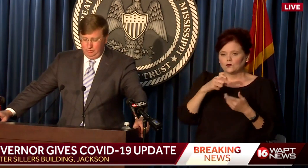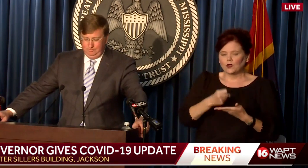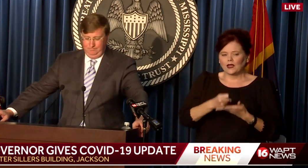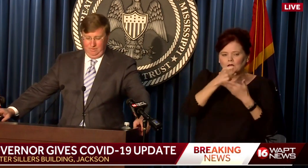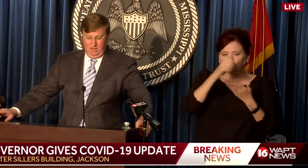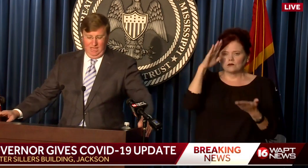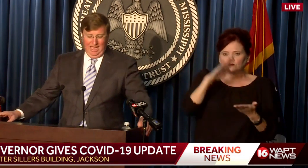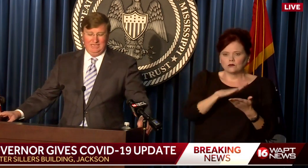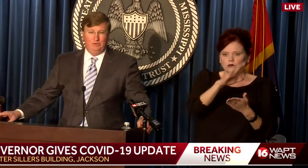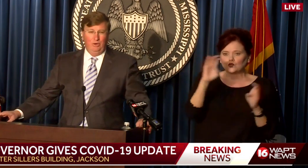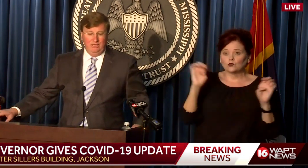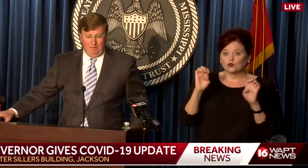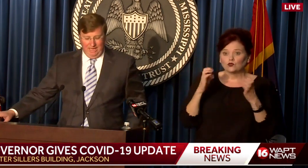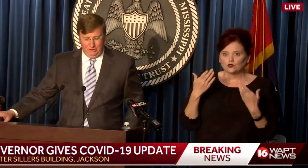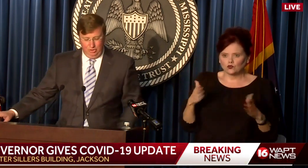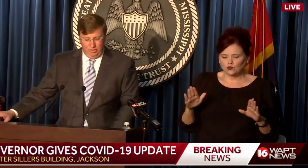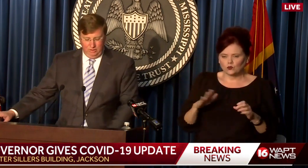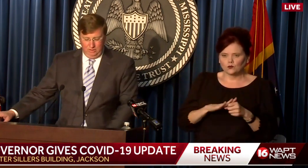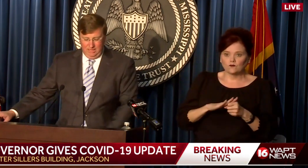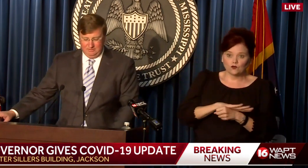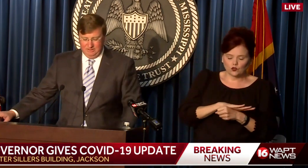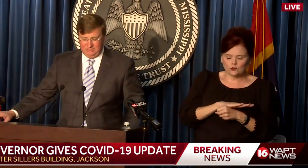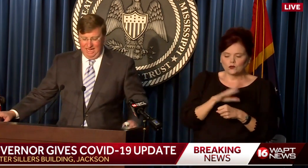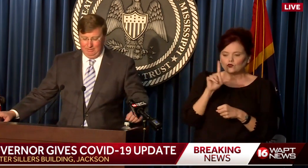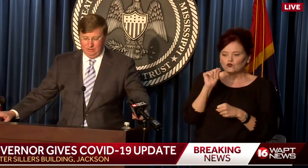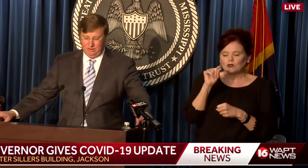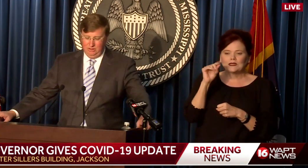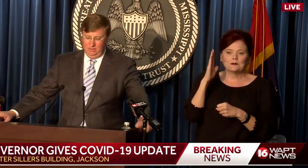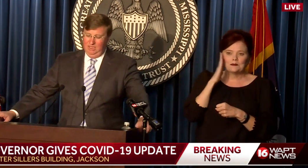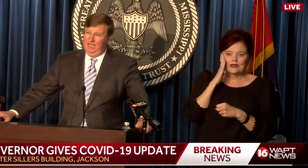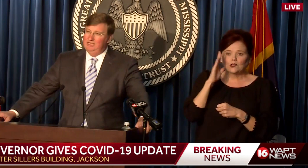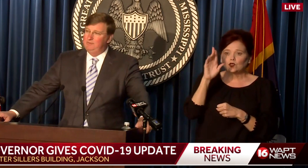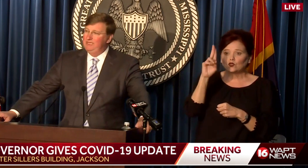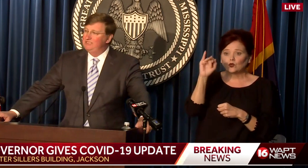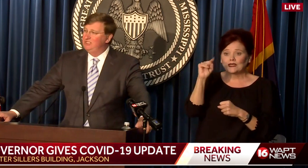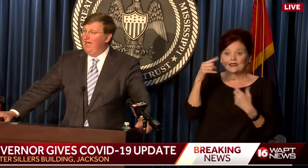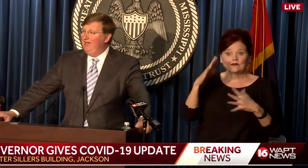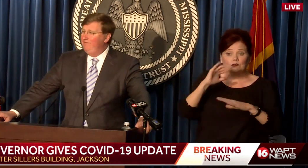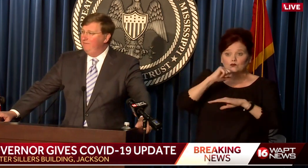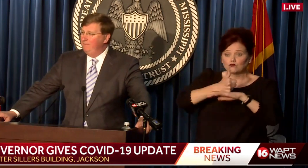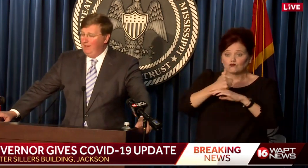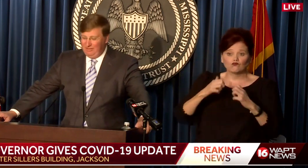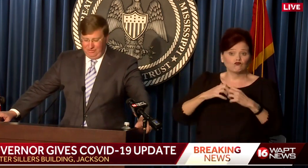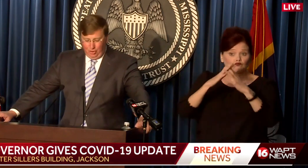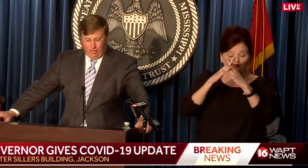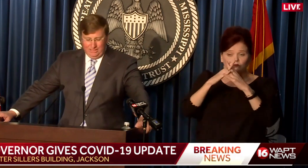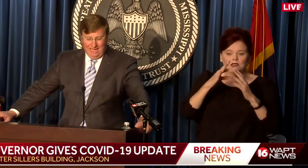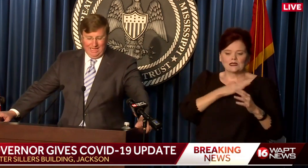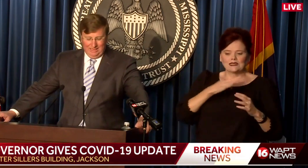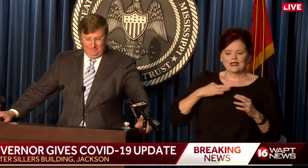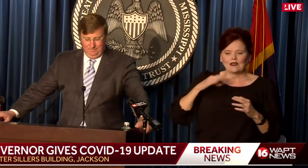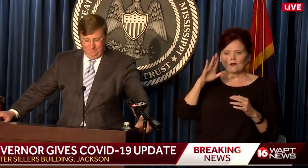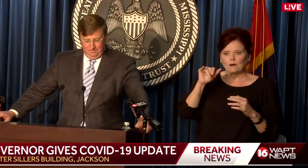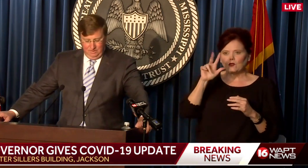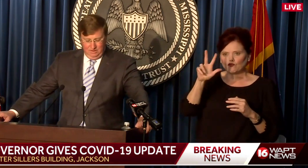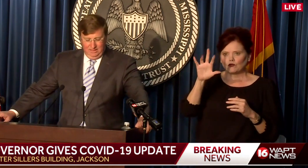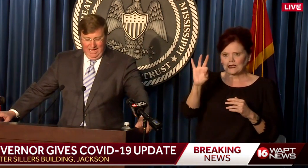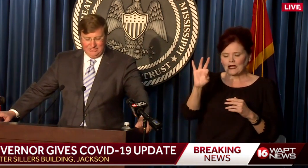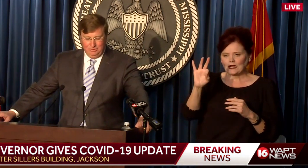emergency room. A 20-bed unit has been established and is being staffed by 39